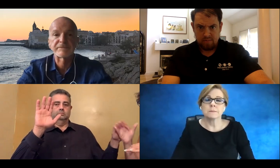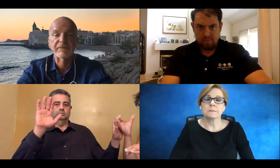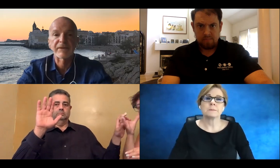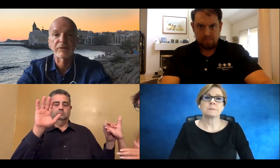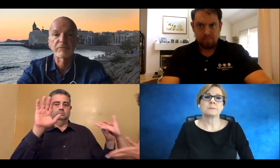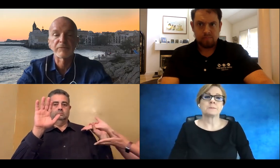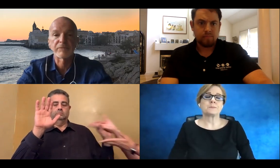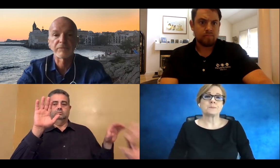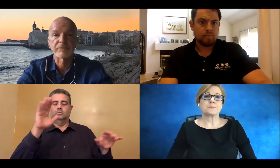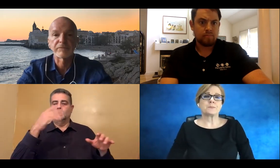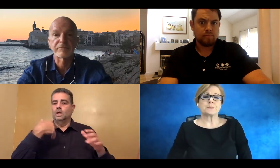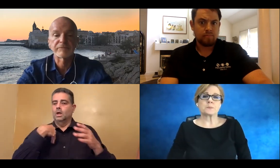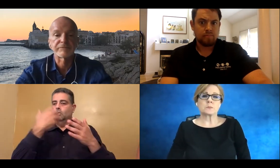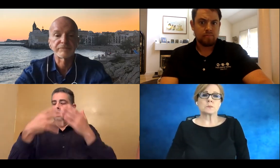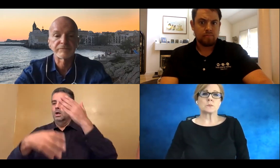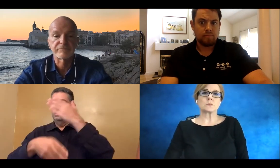Brian here.